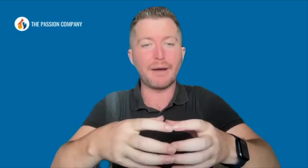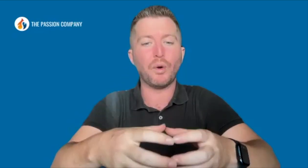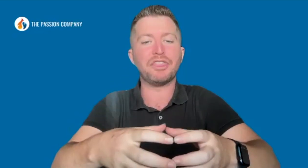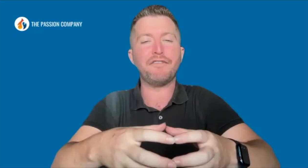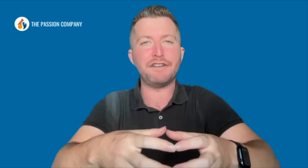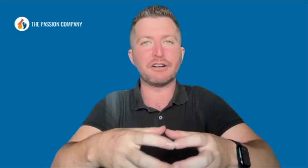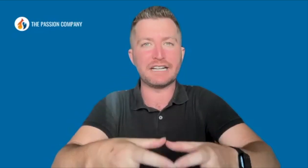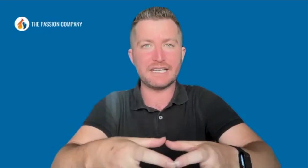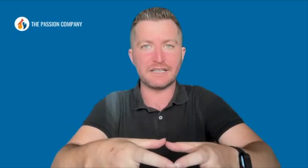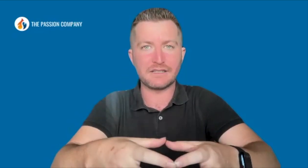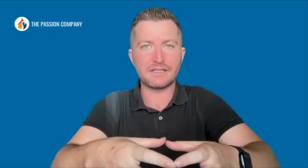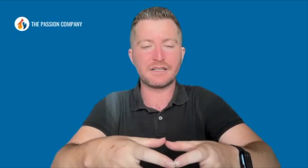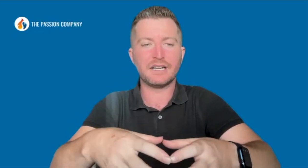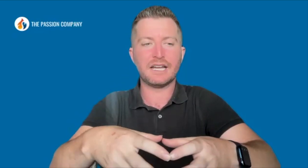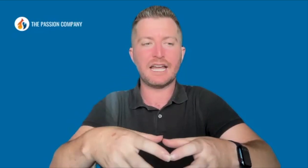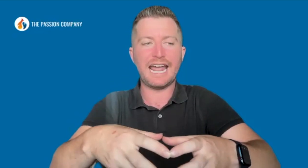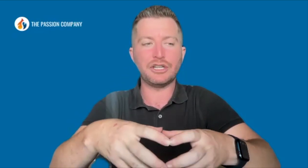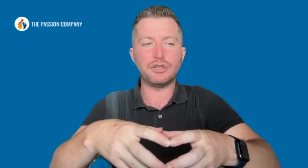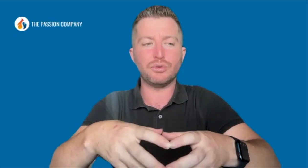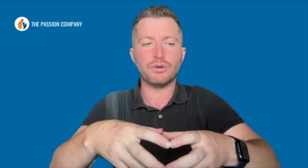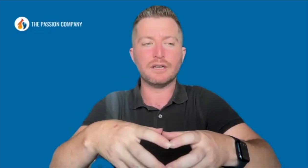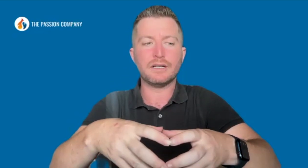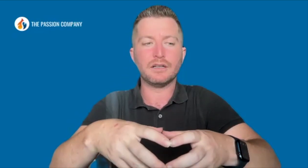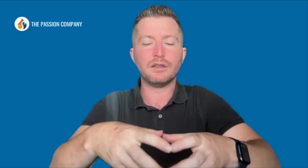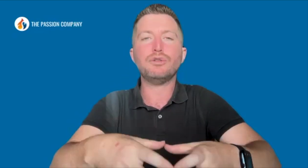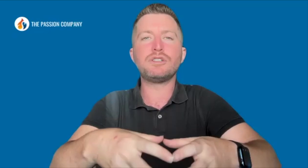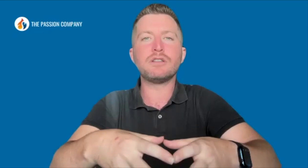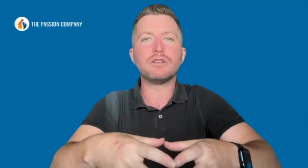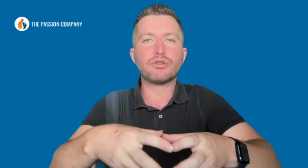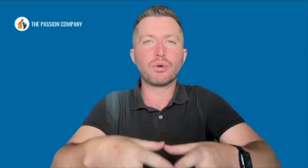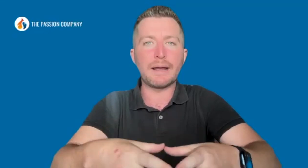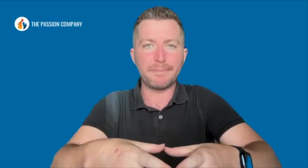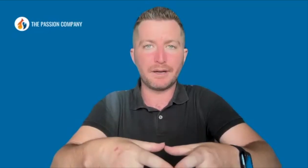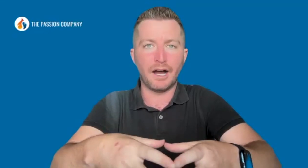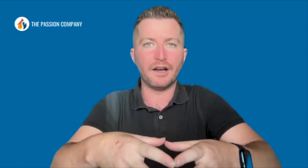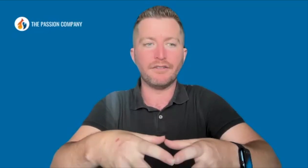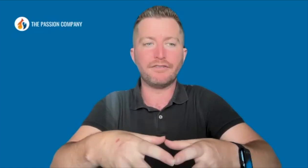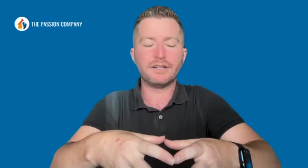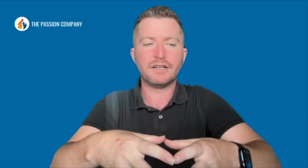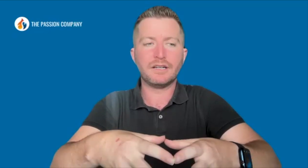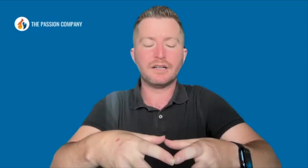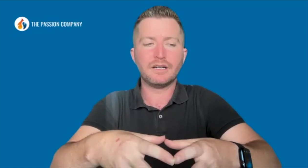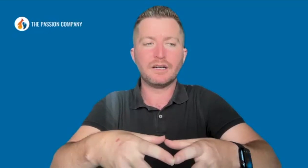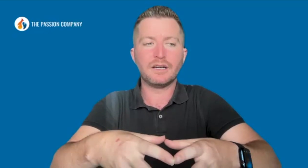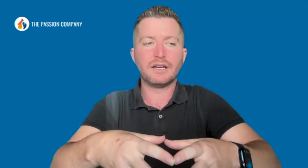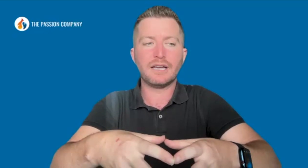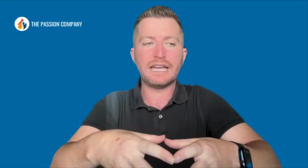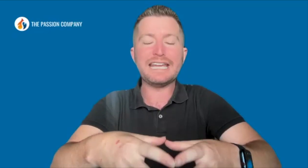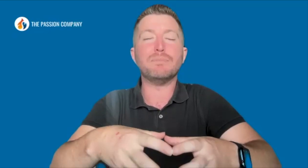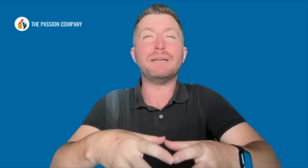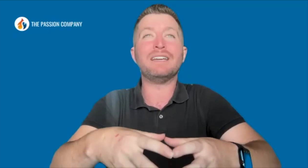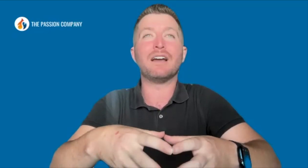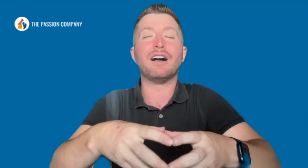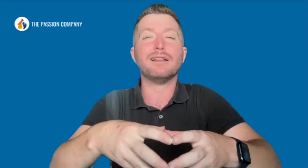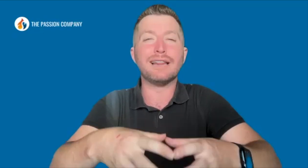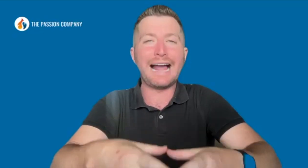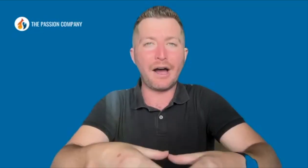what the fear is, and you loosen the grip of it being allowed